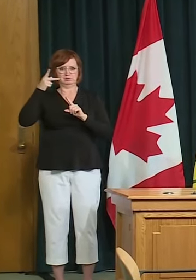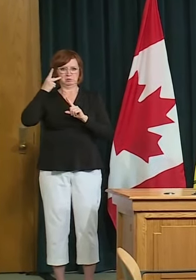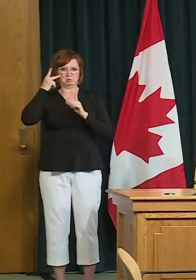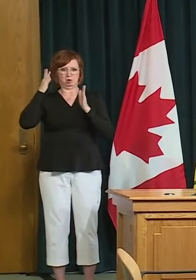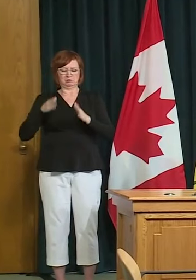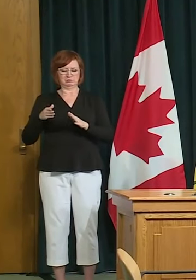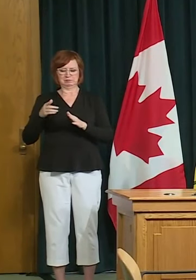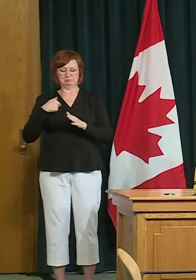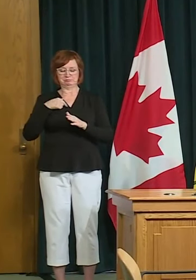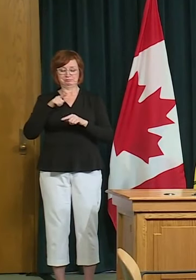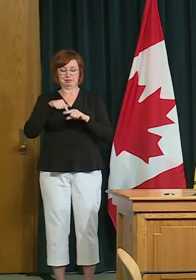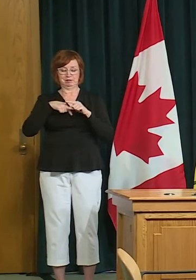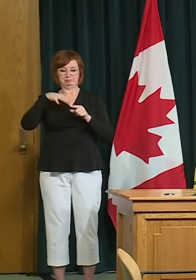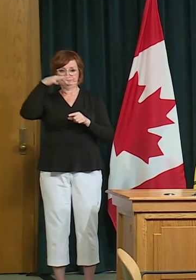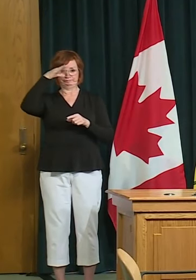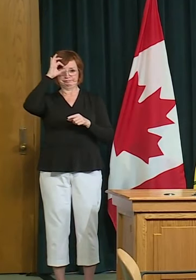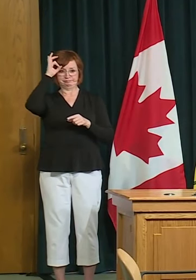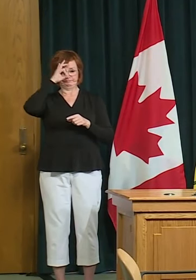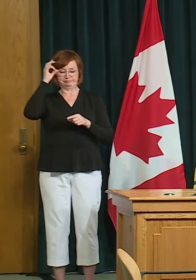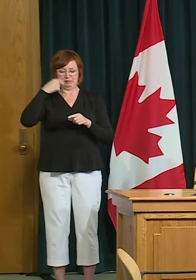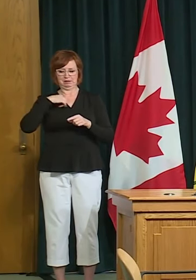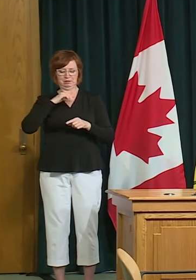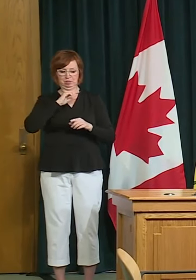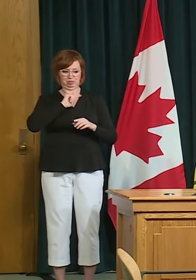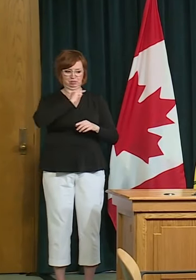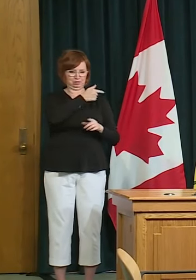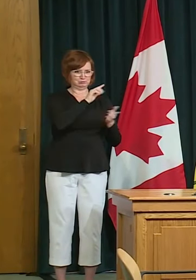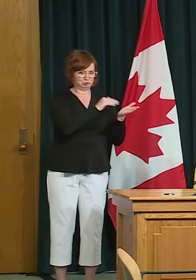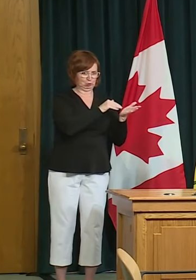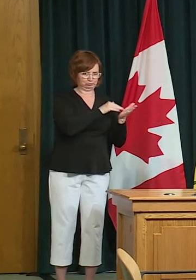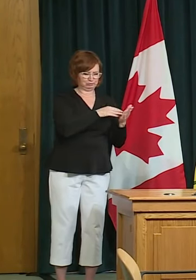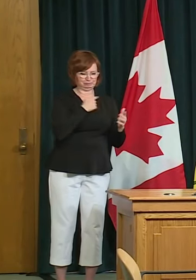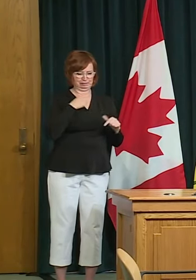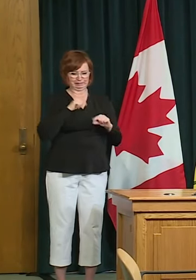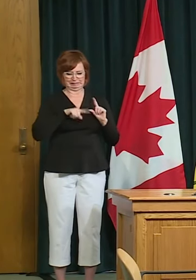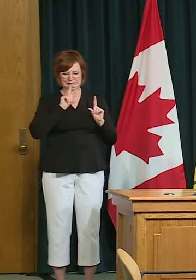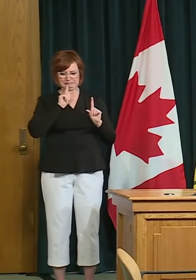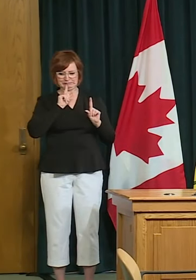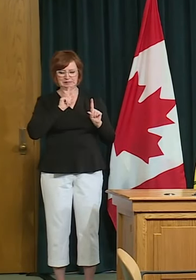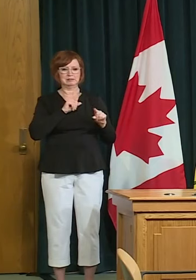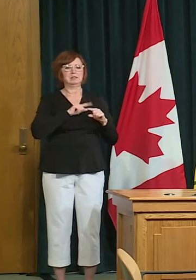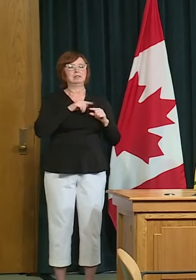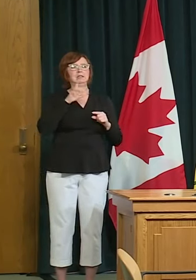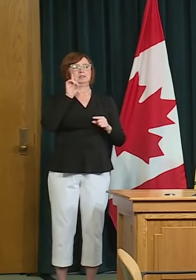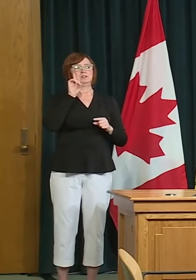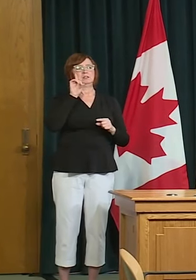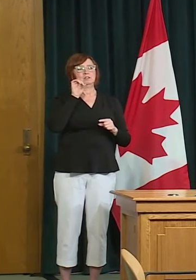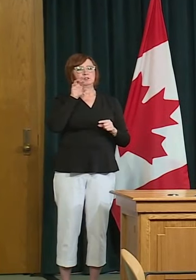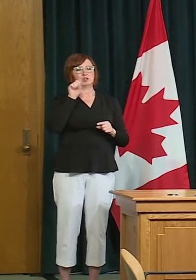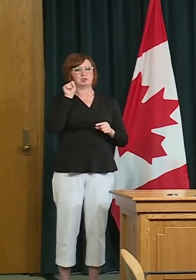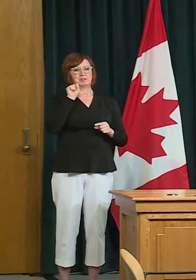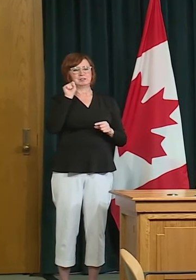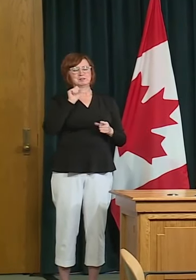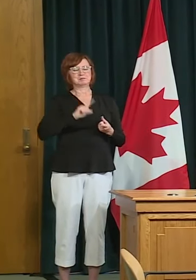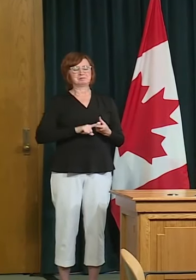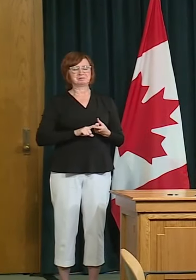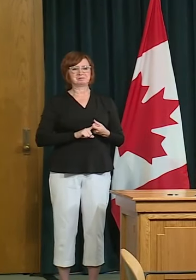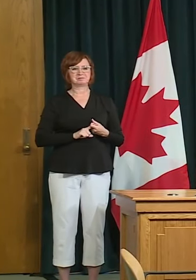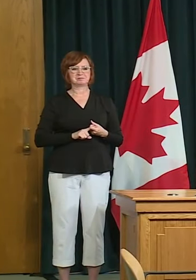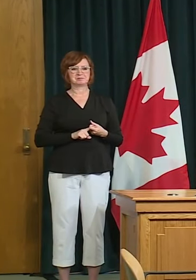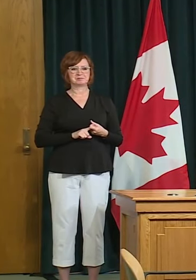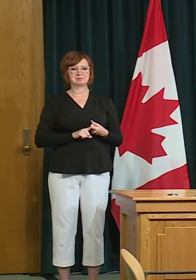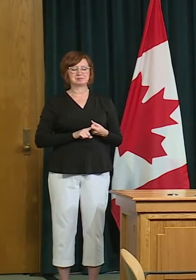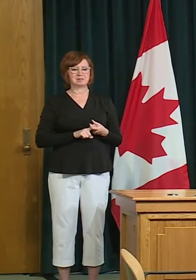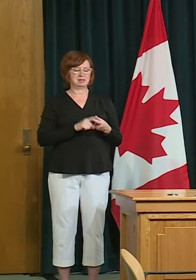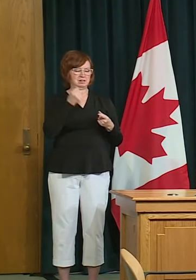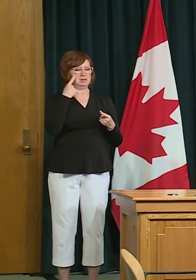much more knowledgeable friend so we can get details of specific trials but our clinical colleagues in